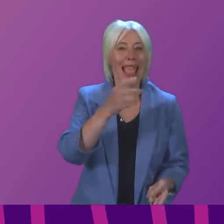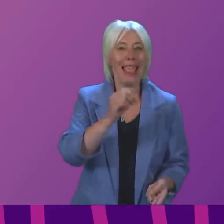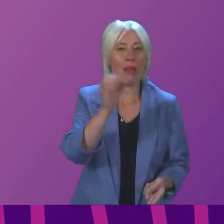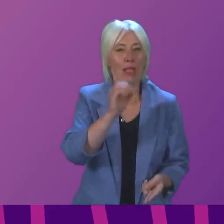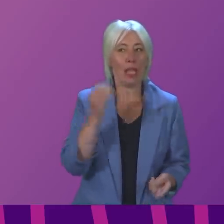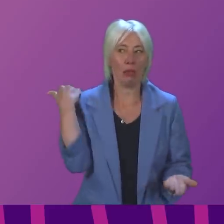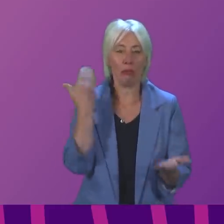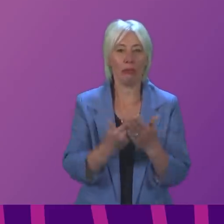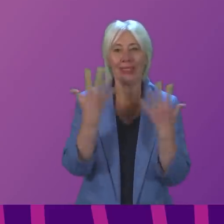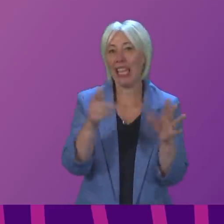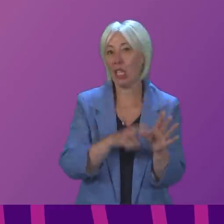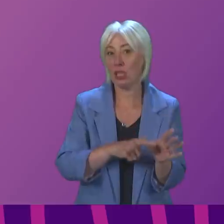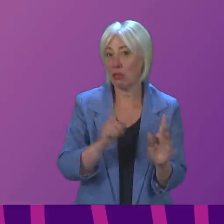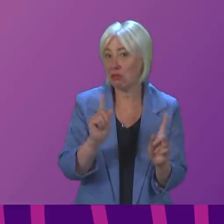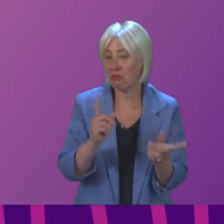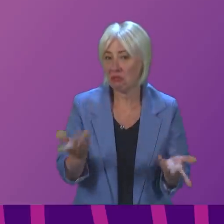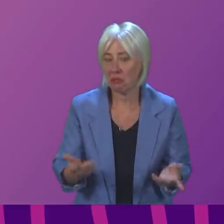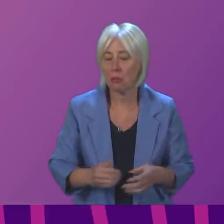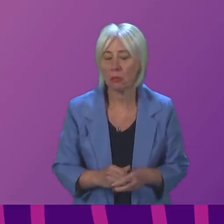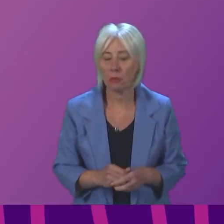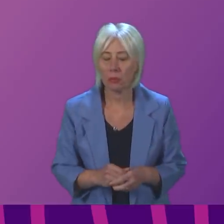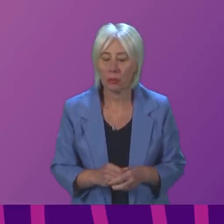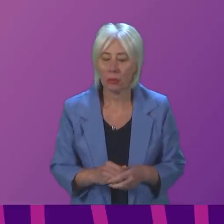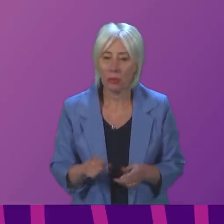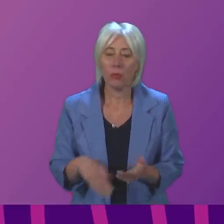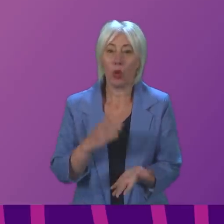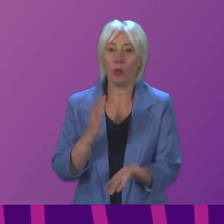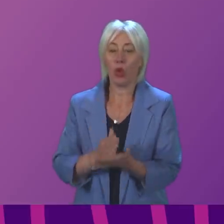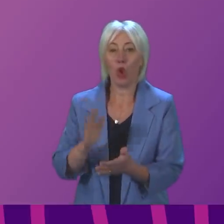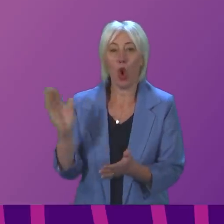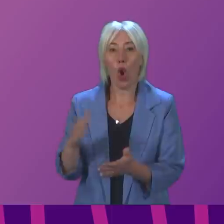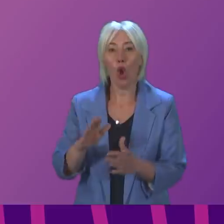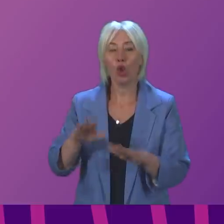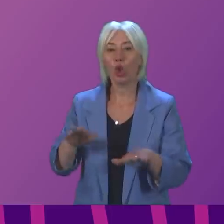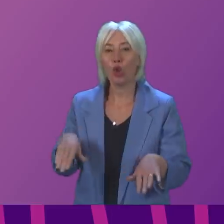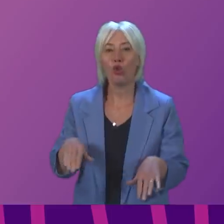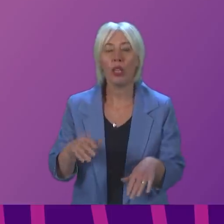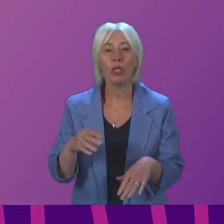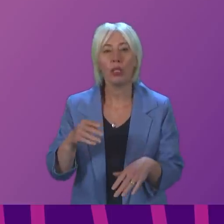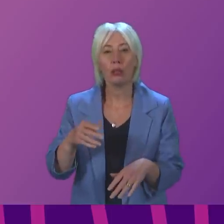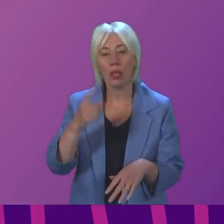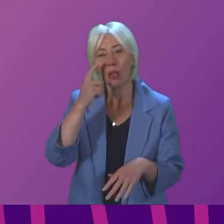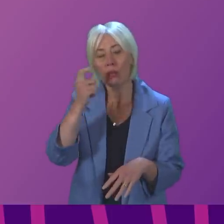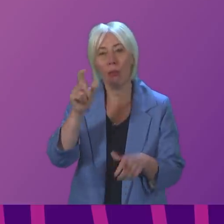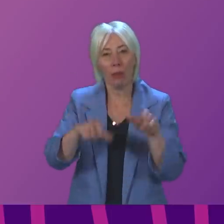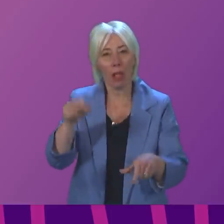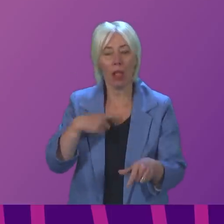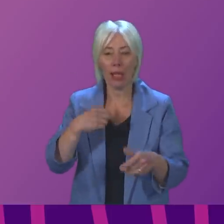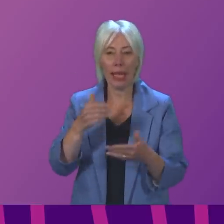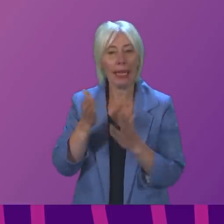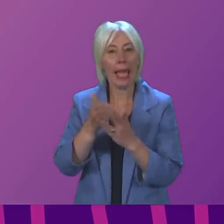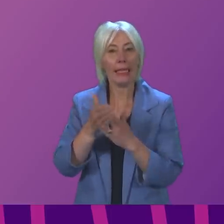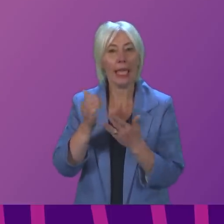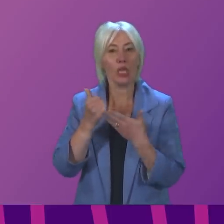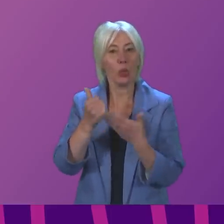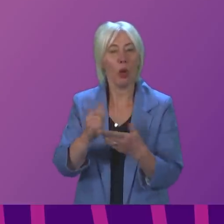10 years. First Minister. We are committed to ensuring that all children and young people can access the right support for their mental health without stigma,